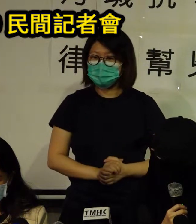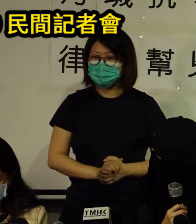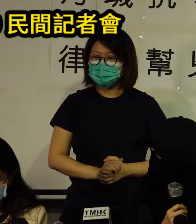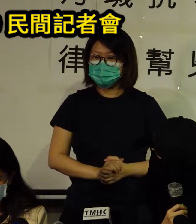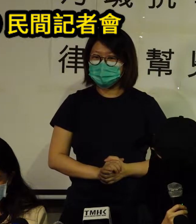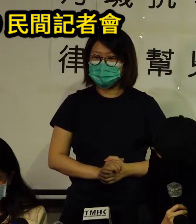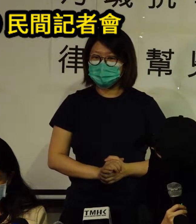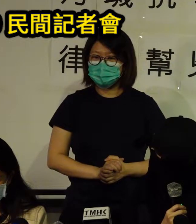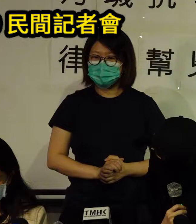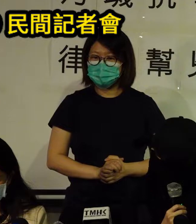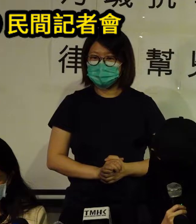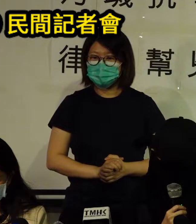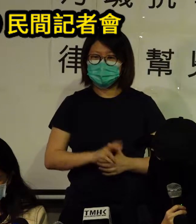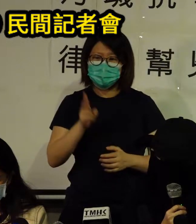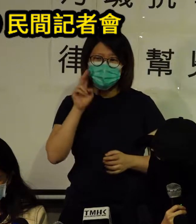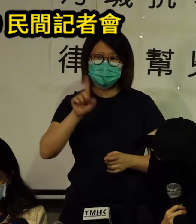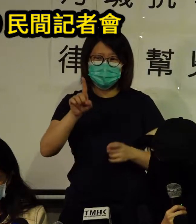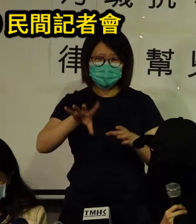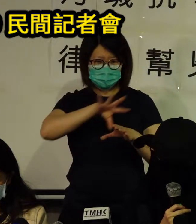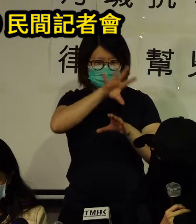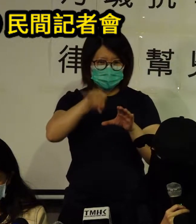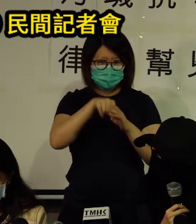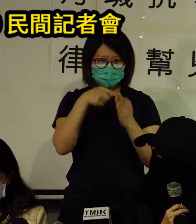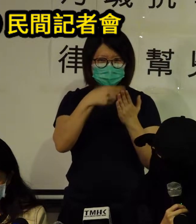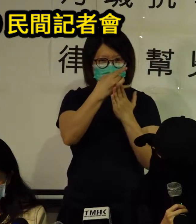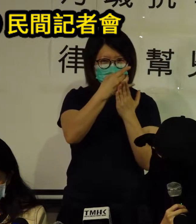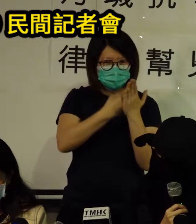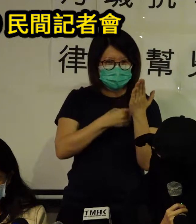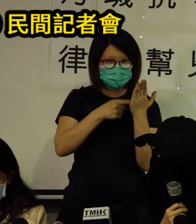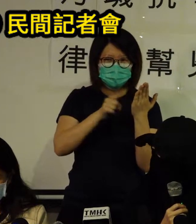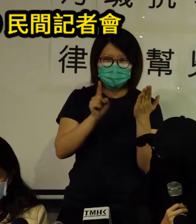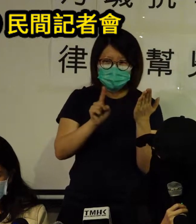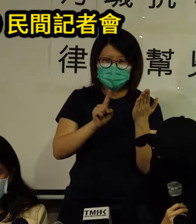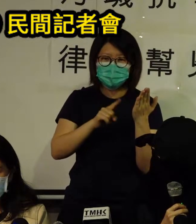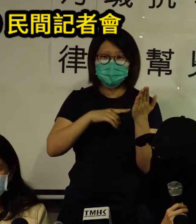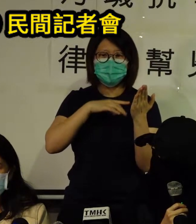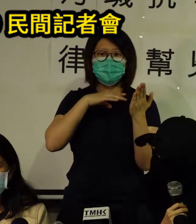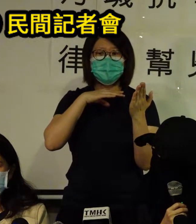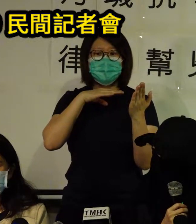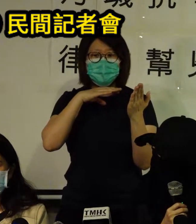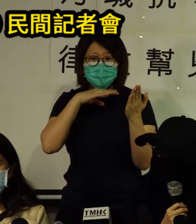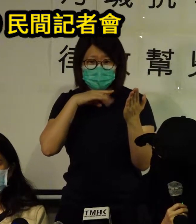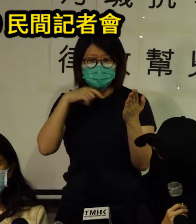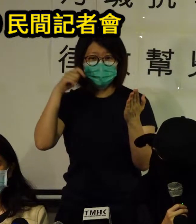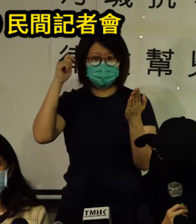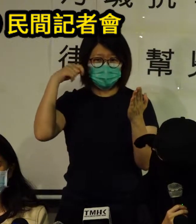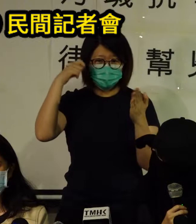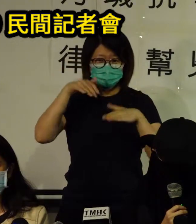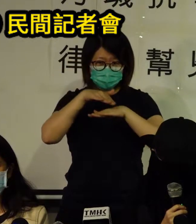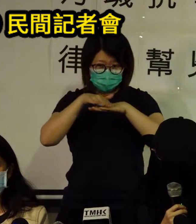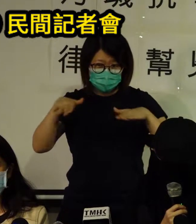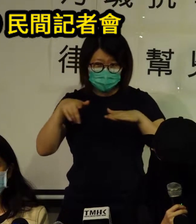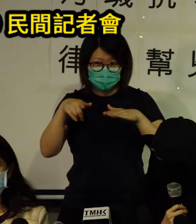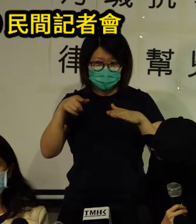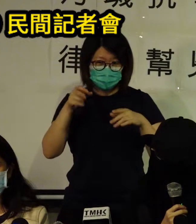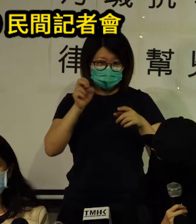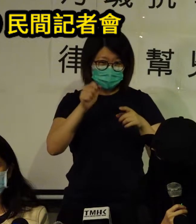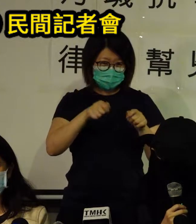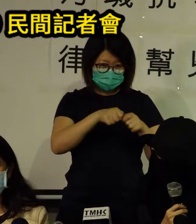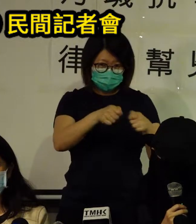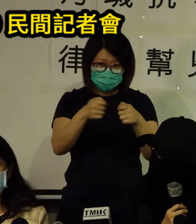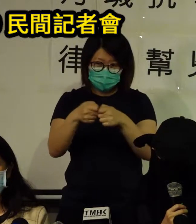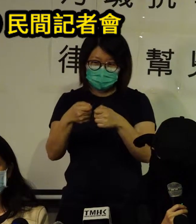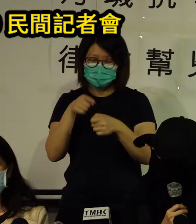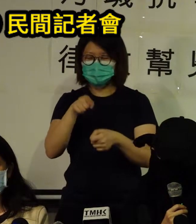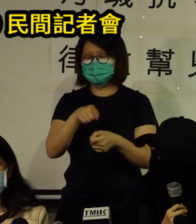for political persecution just months ago in order to bypass the legislative process the government inv